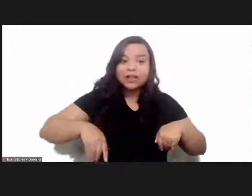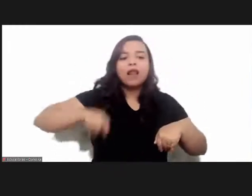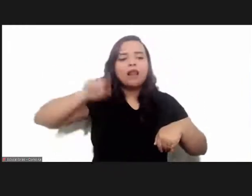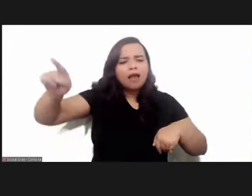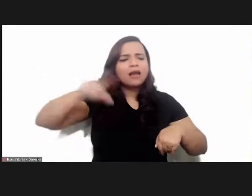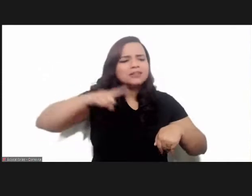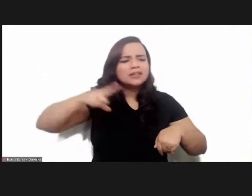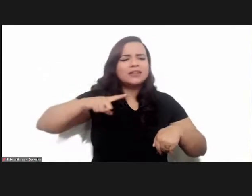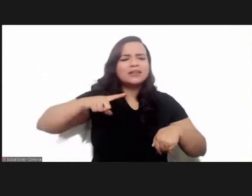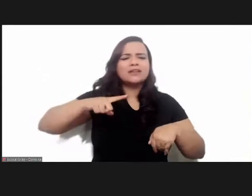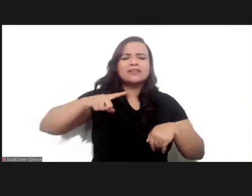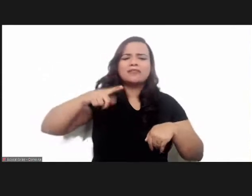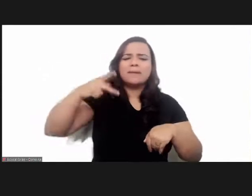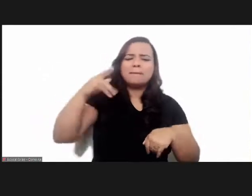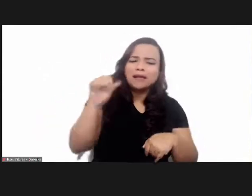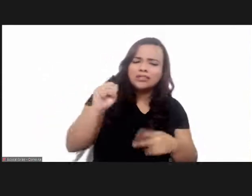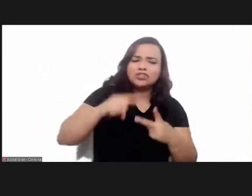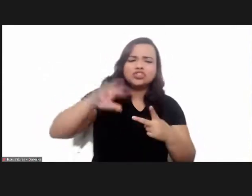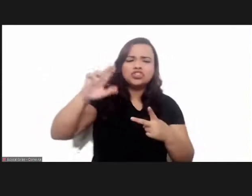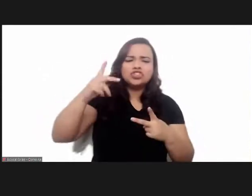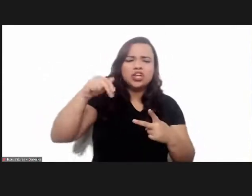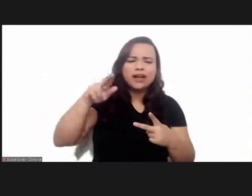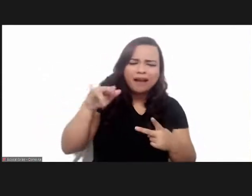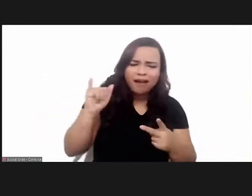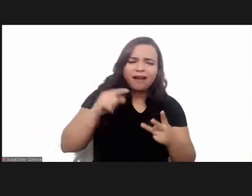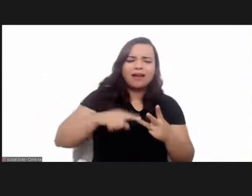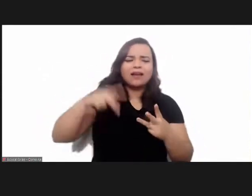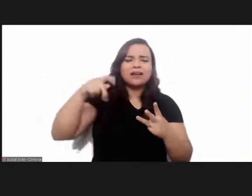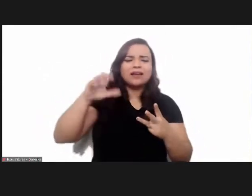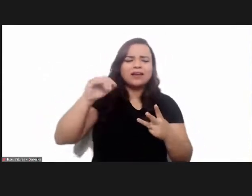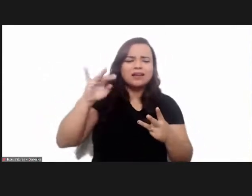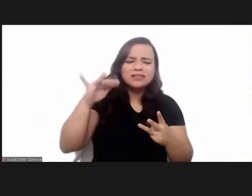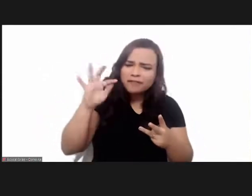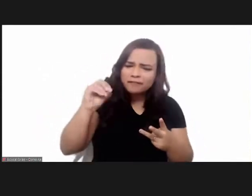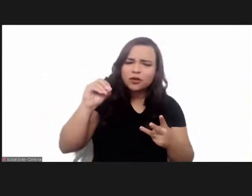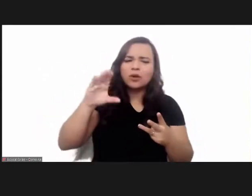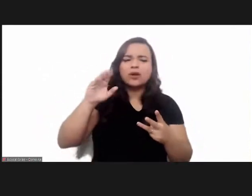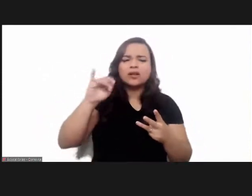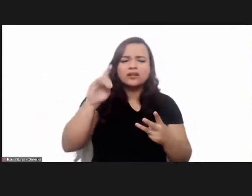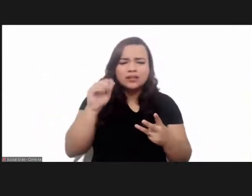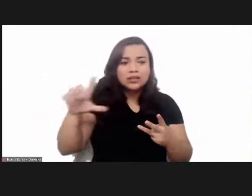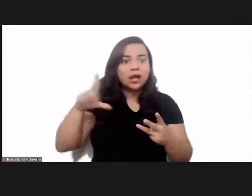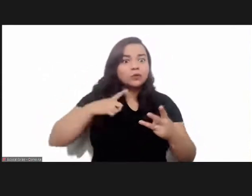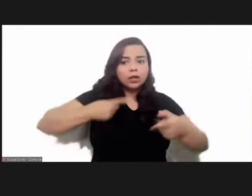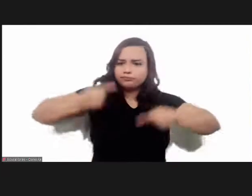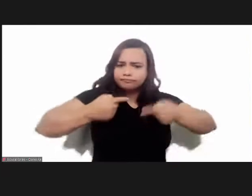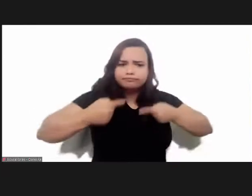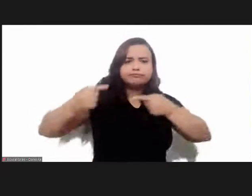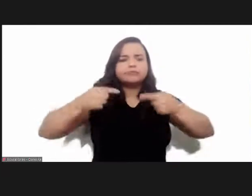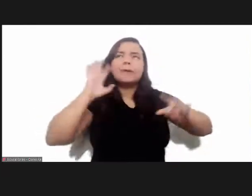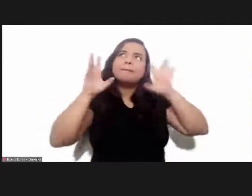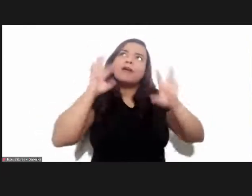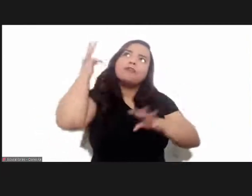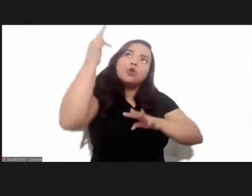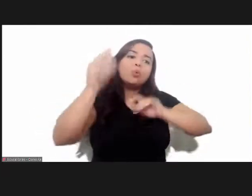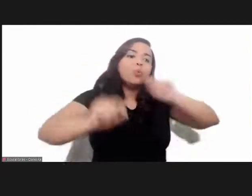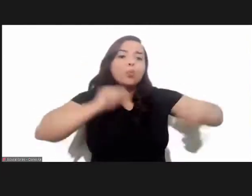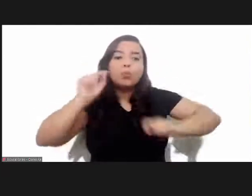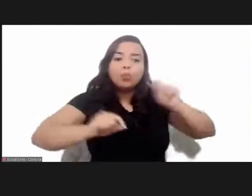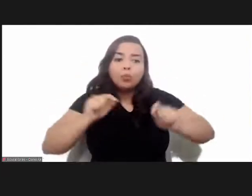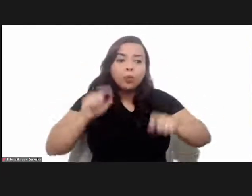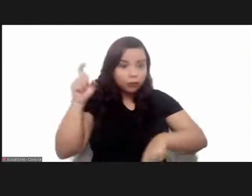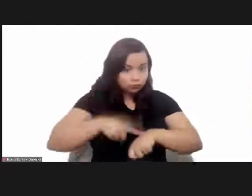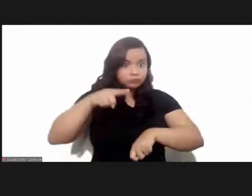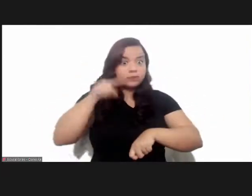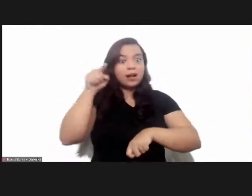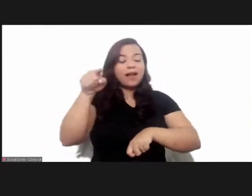Shanghai or in Paris and Rome, discussed in the present and proposed directions for the future. At